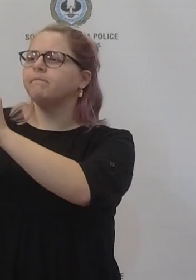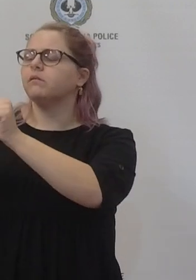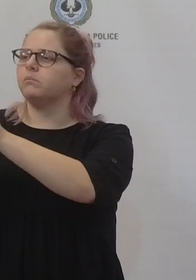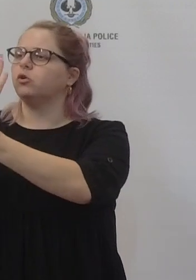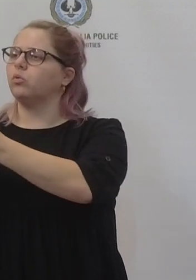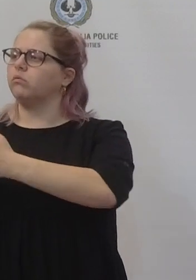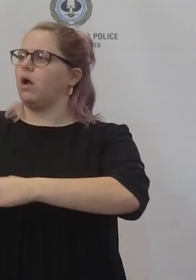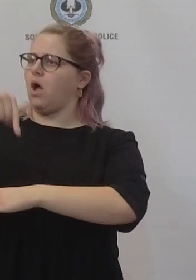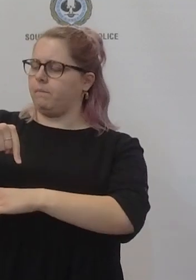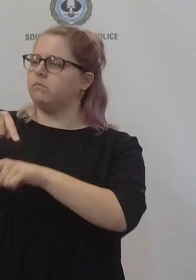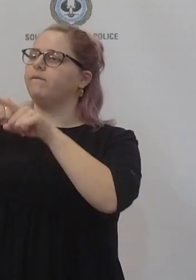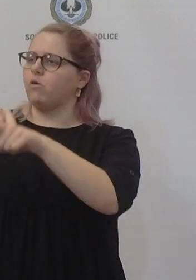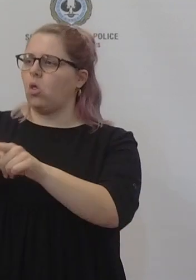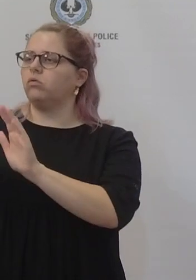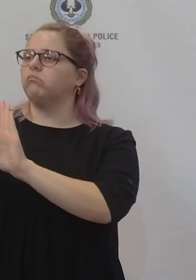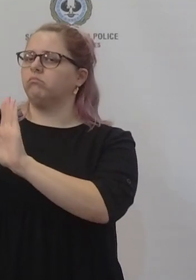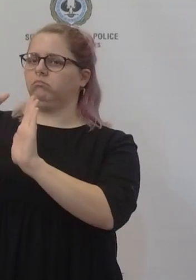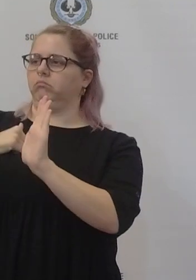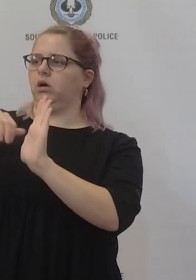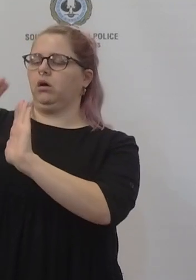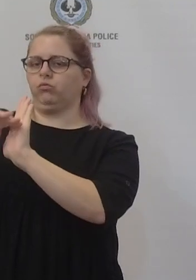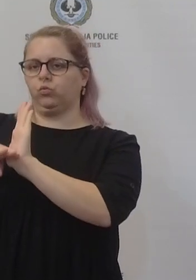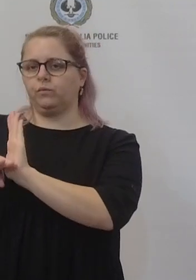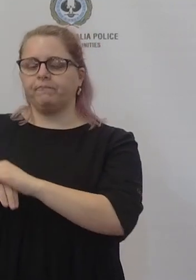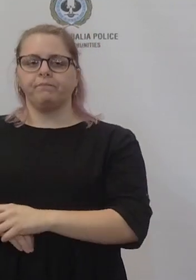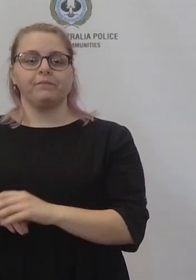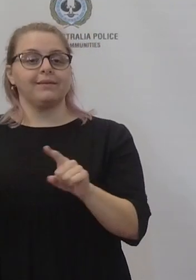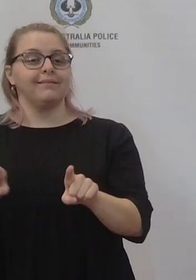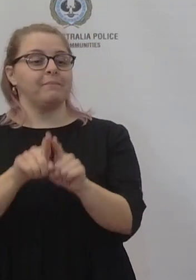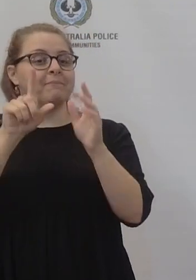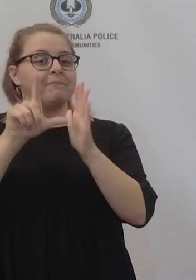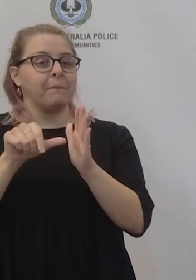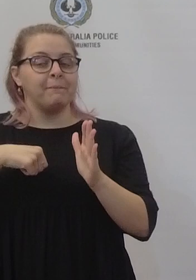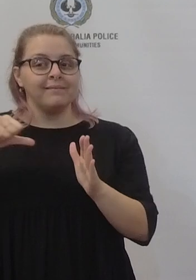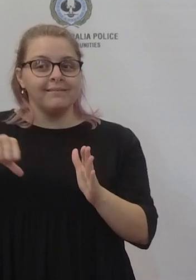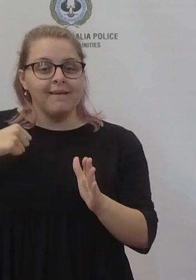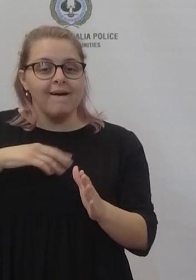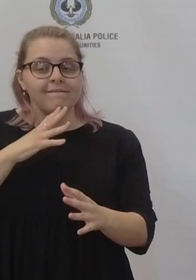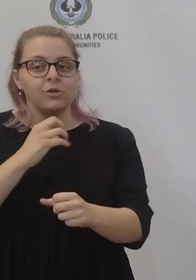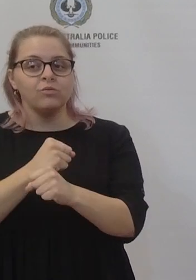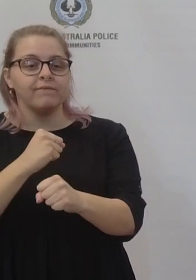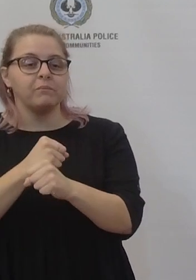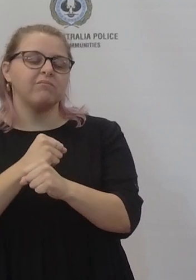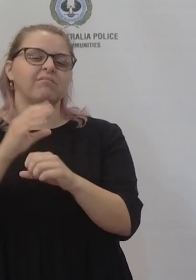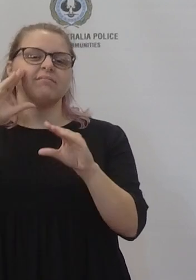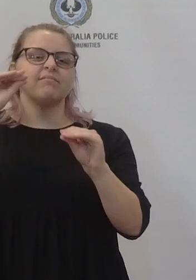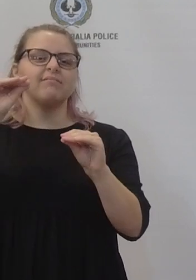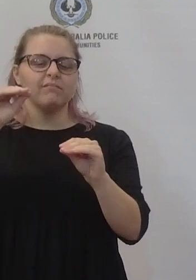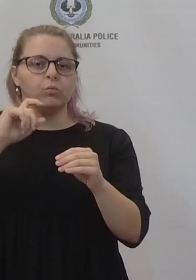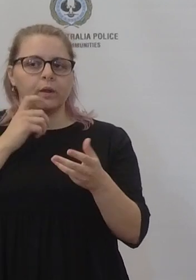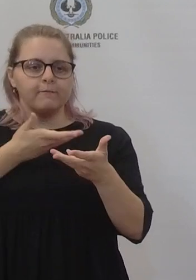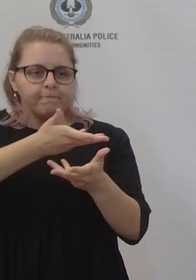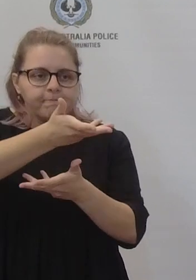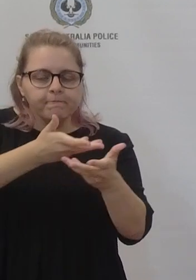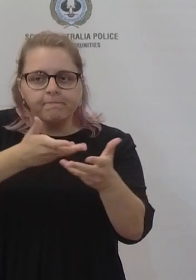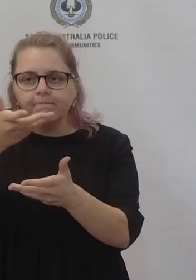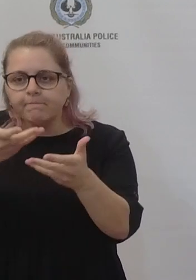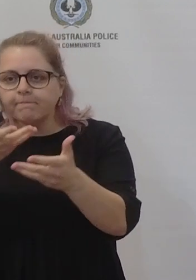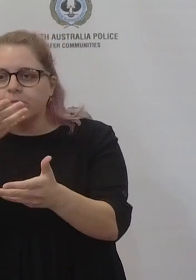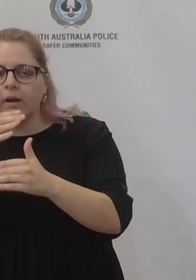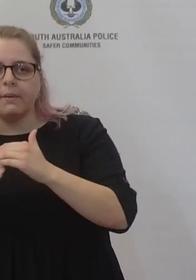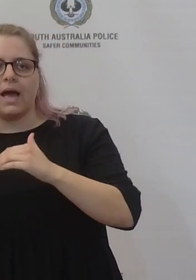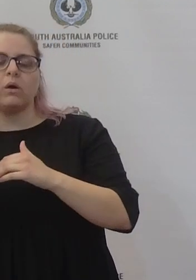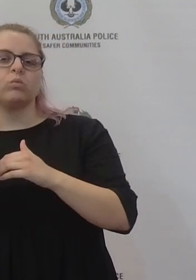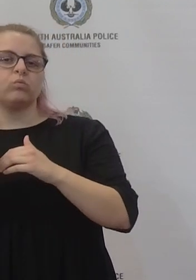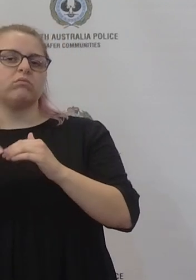arrangements. Simultaneously, I'm starting a consultation with our staff regarding a new draft vaccination policy for South Australian government